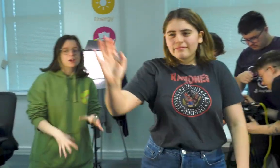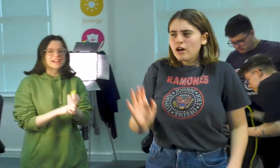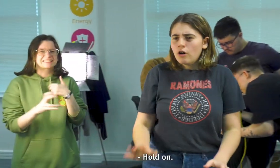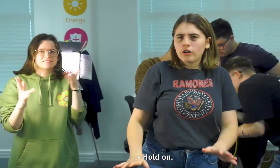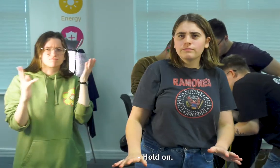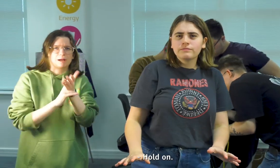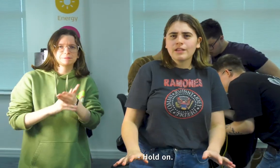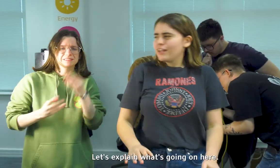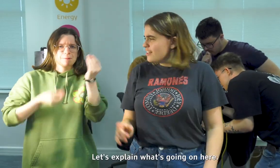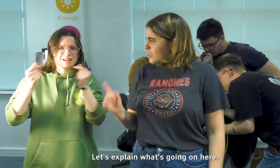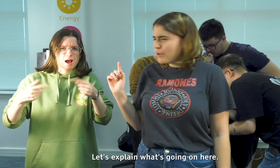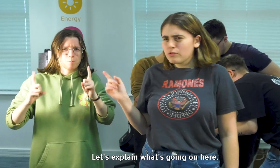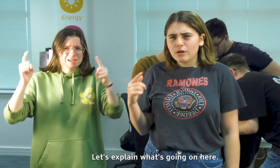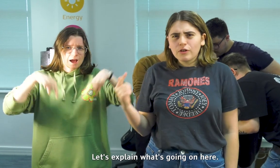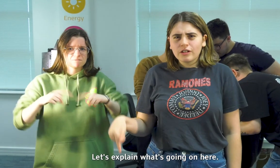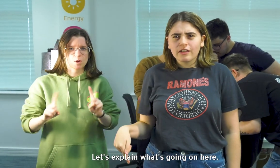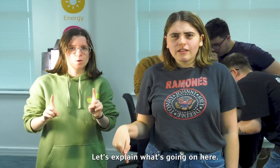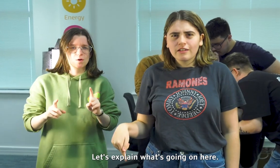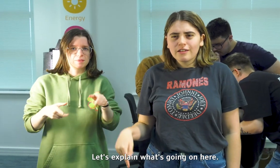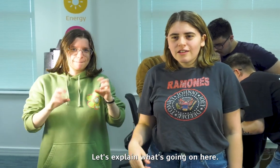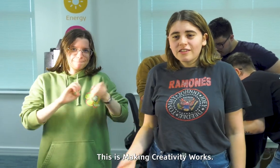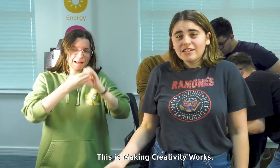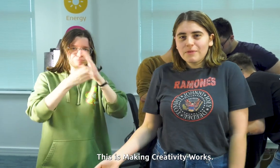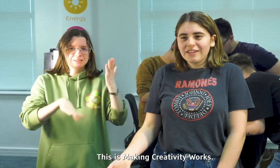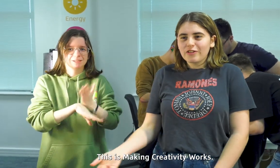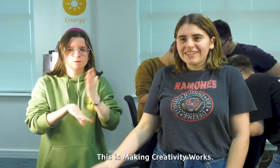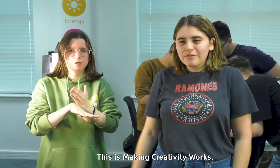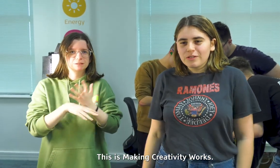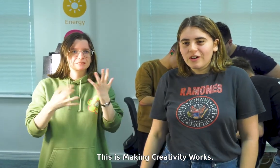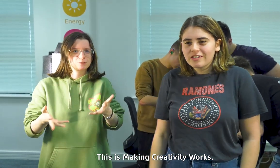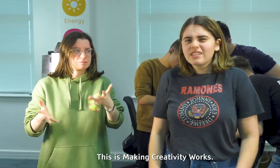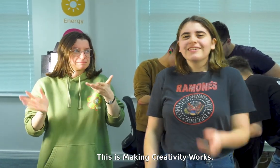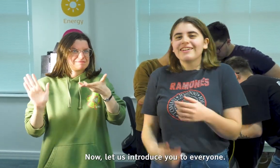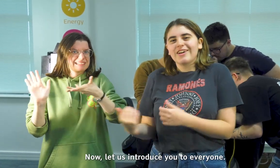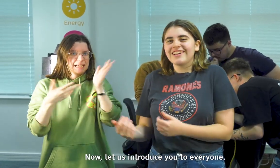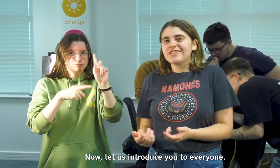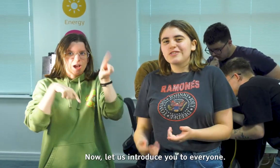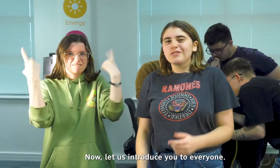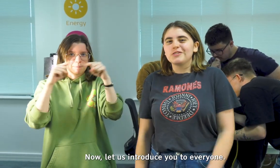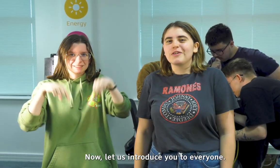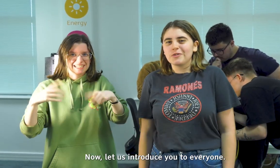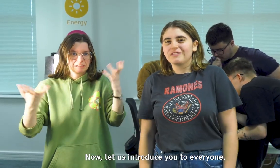Hold on, let's explain what's going on here. This is making creativity works. Now let us introduce you to everyone.